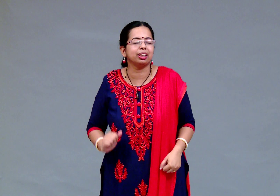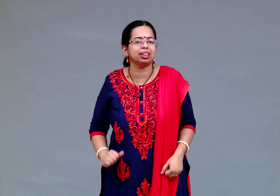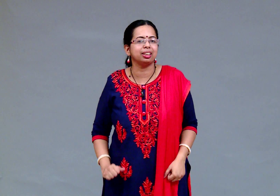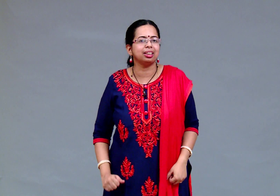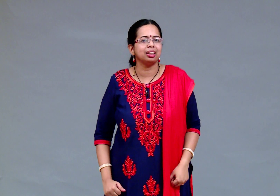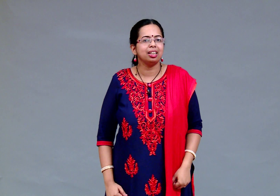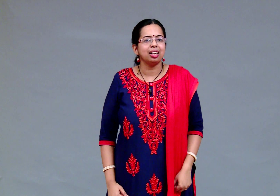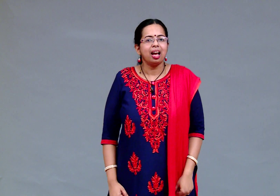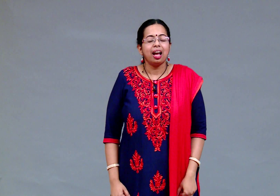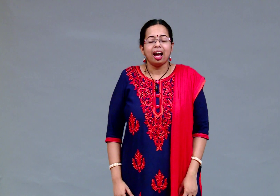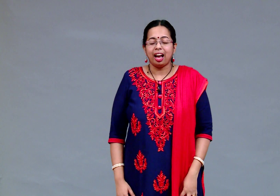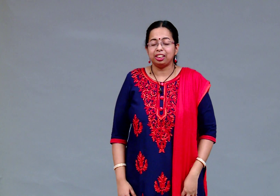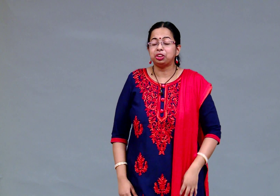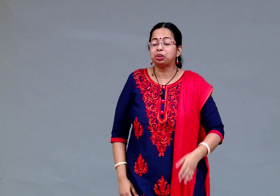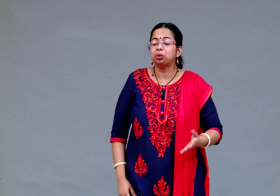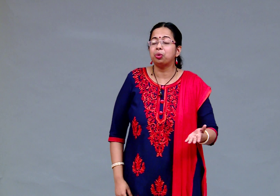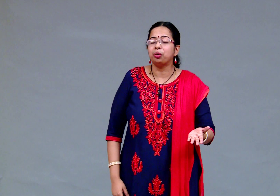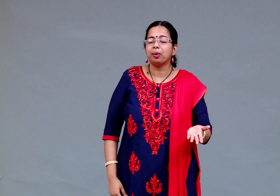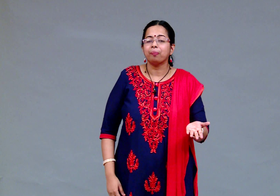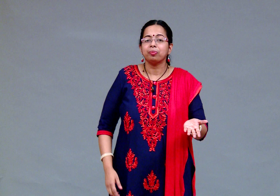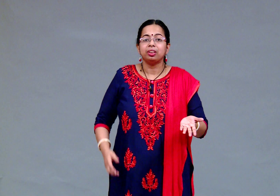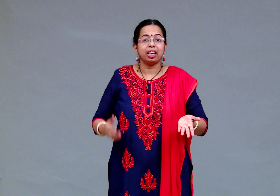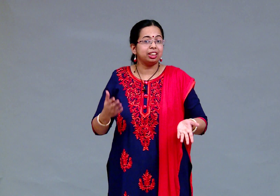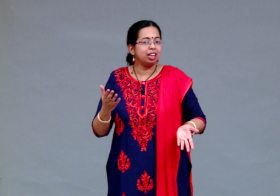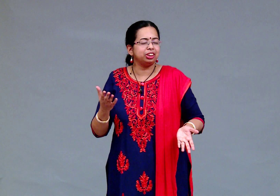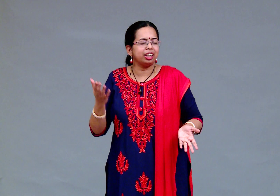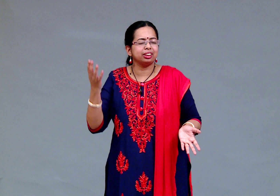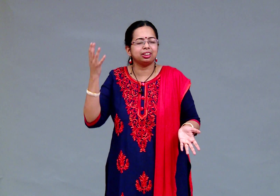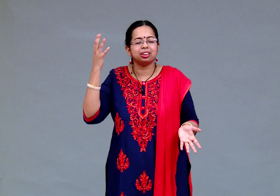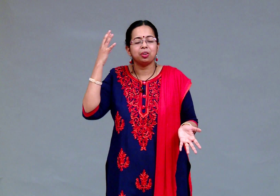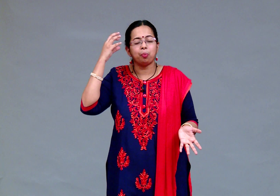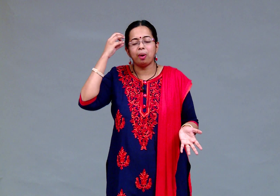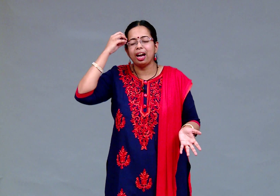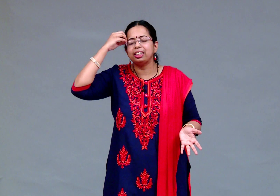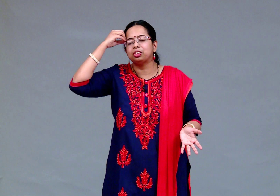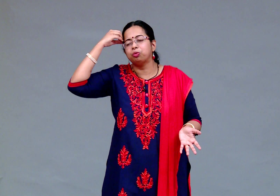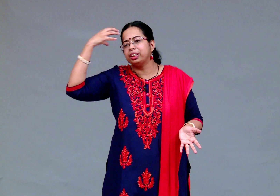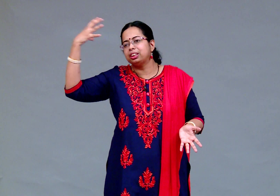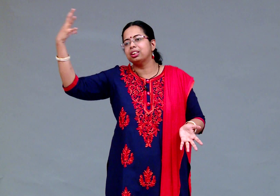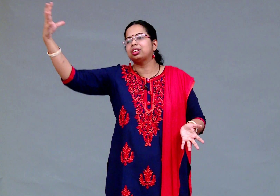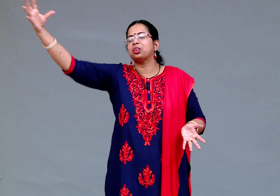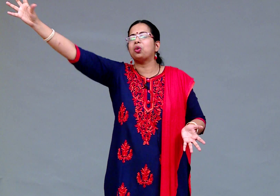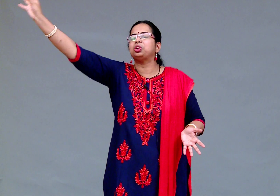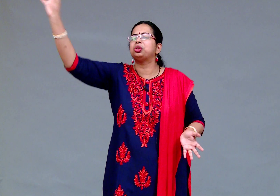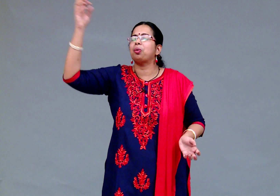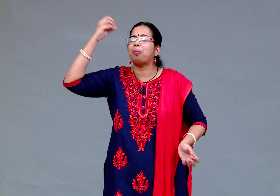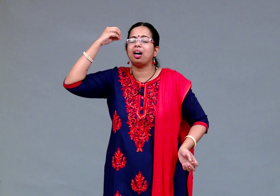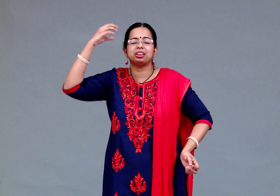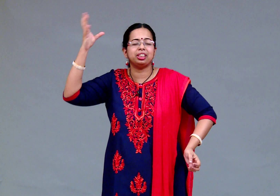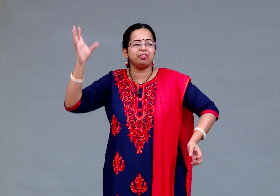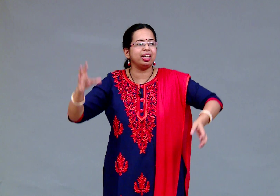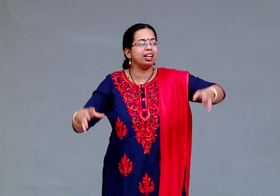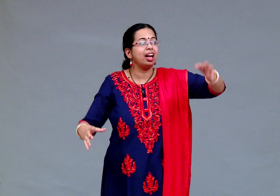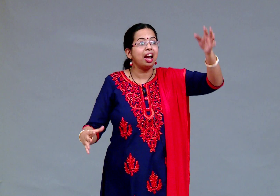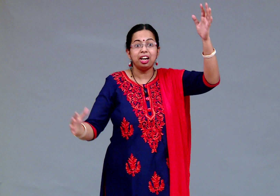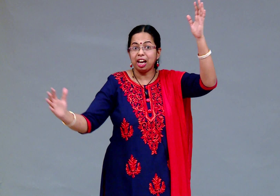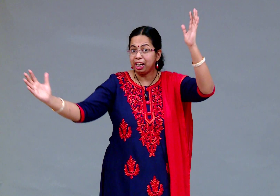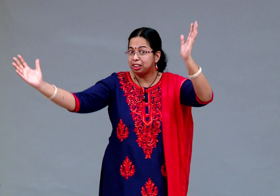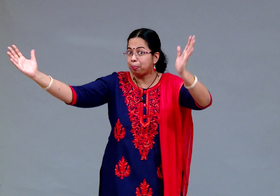and soon Natasha's mind's winters also passed away like the